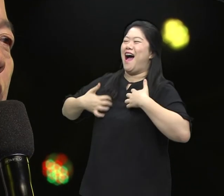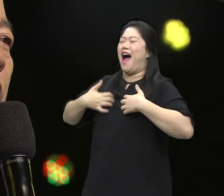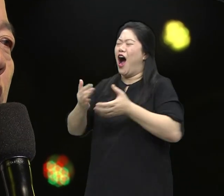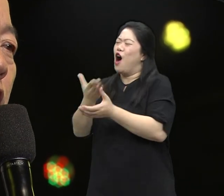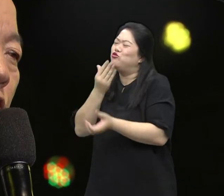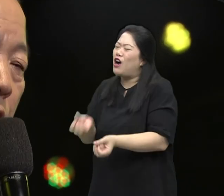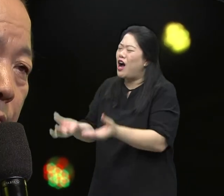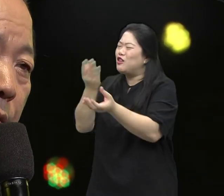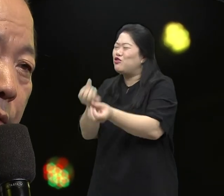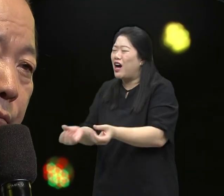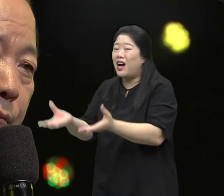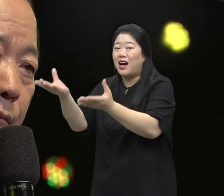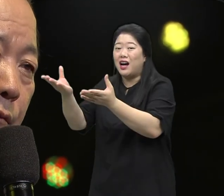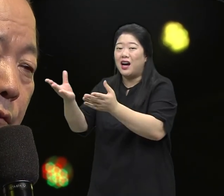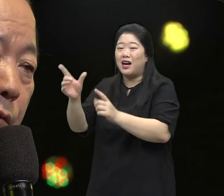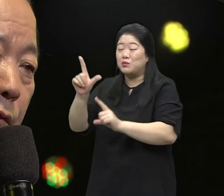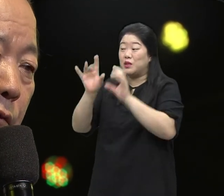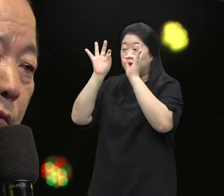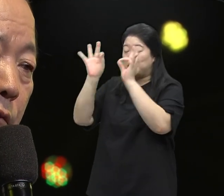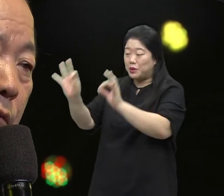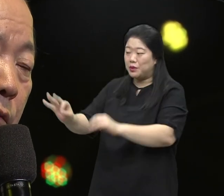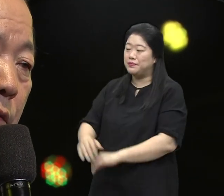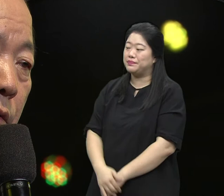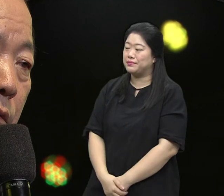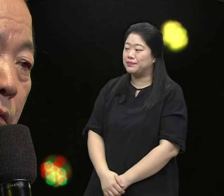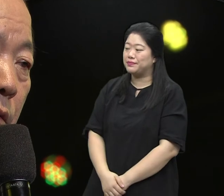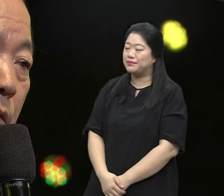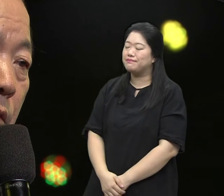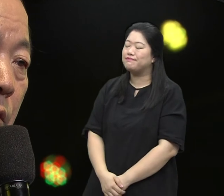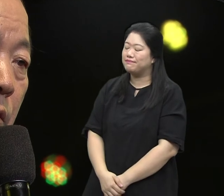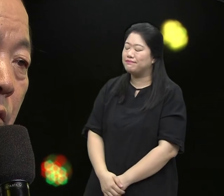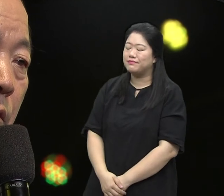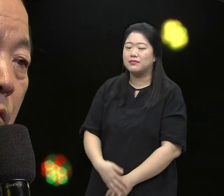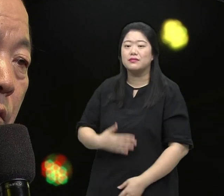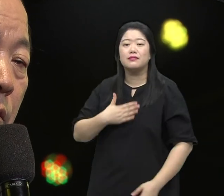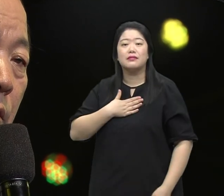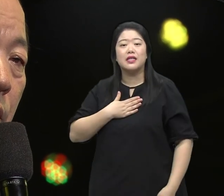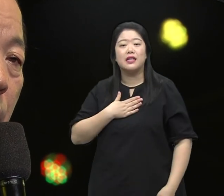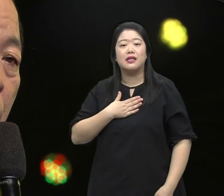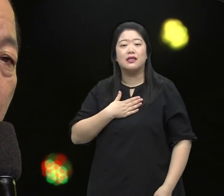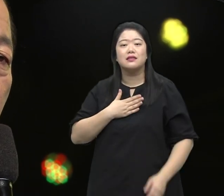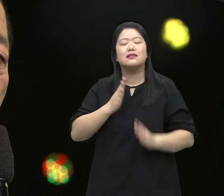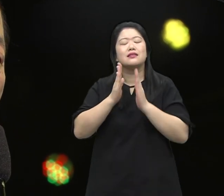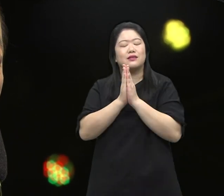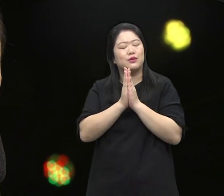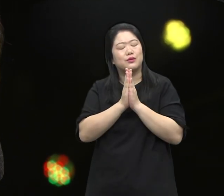A day I graduated from seminary So many people were happy But I prayed out loud to God